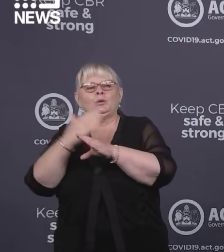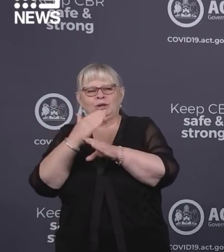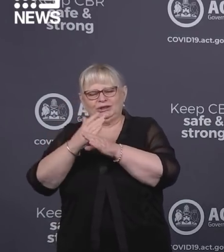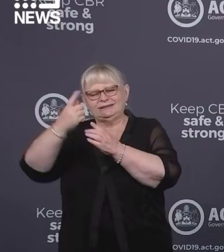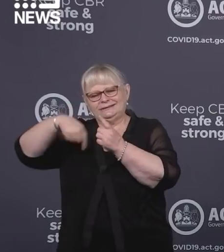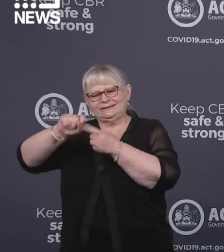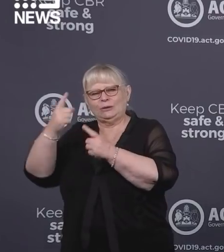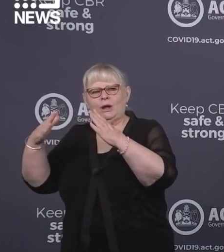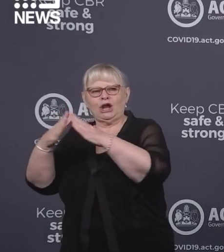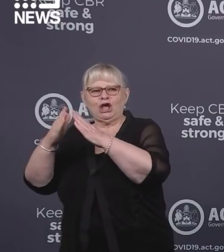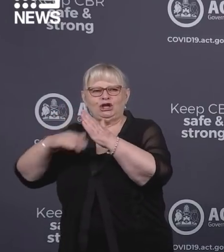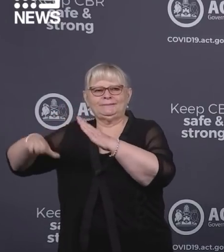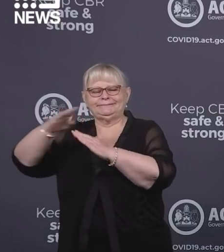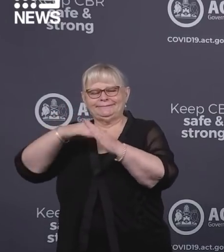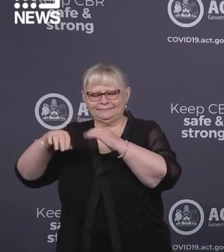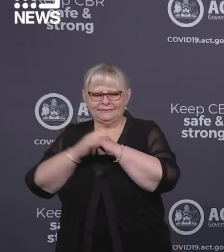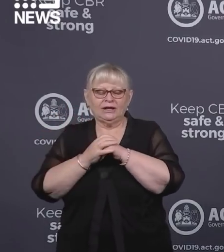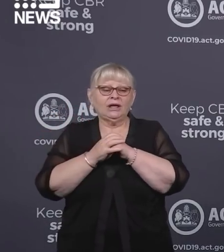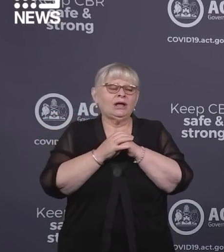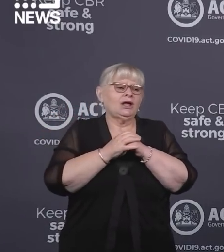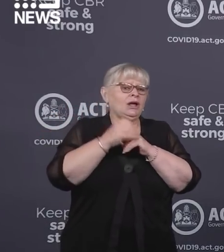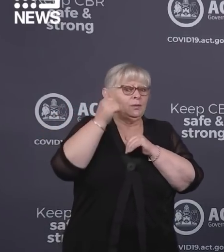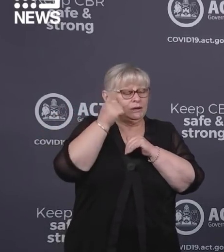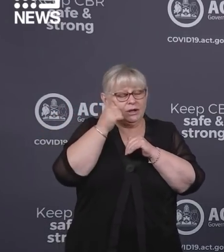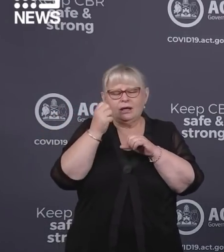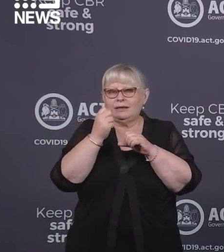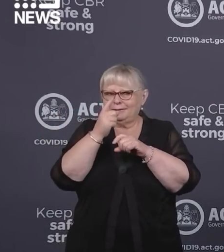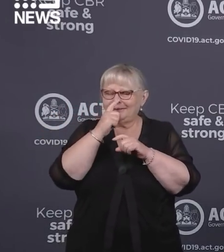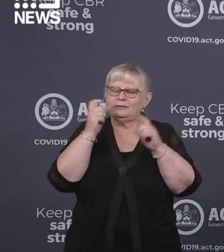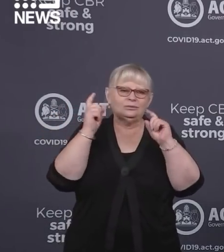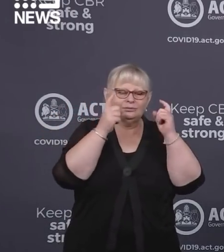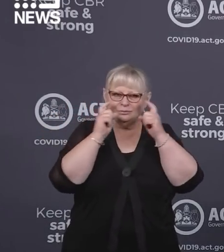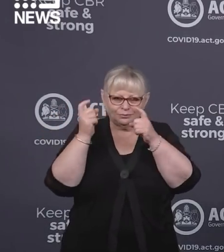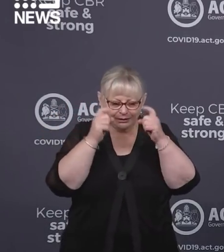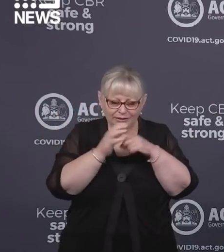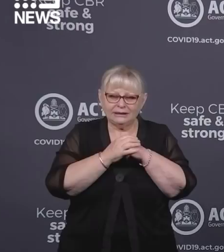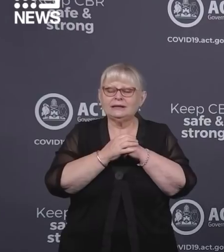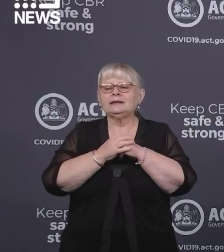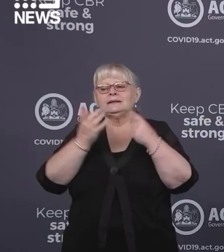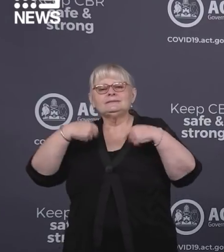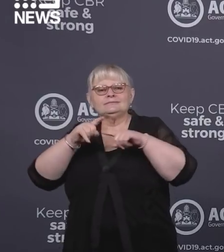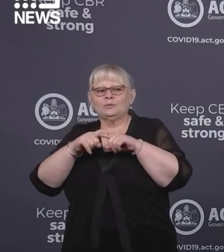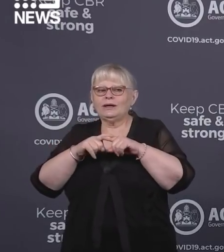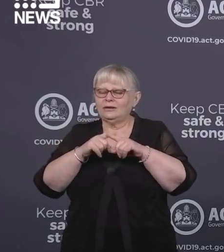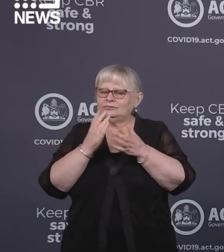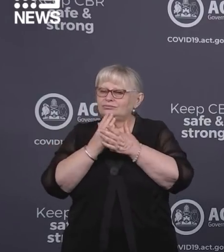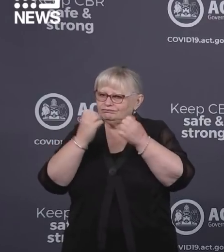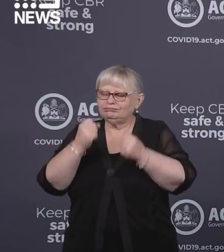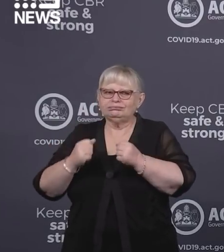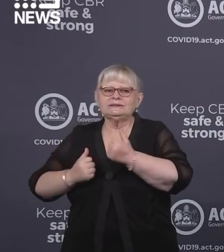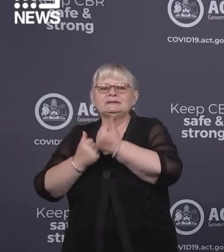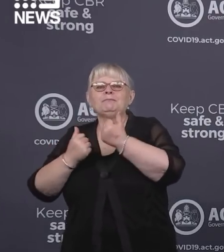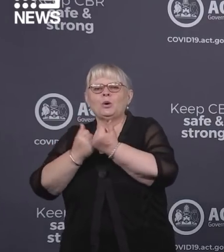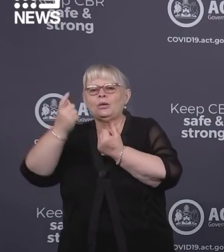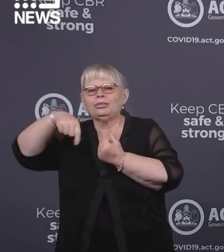government acknowledges the anxiety that this is causing and can advise that we have been actively supporting the